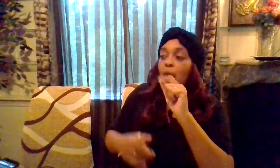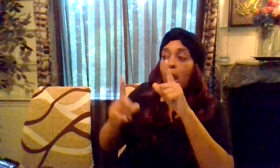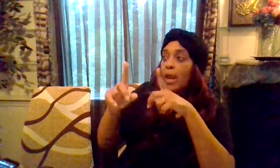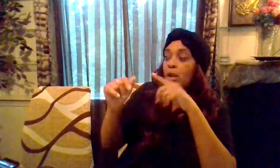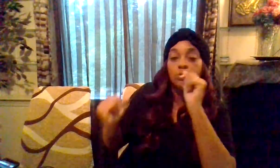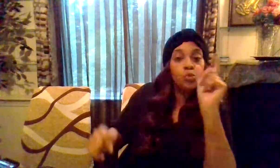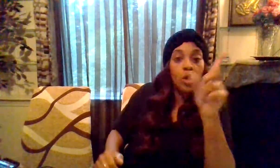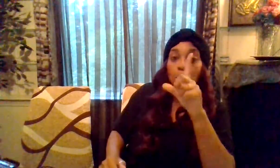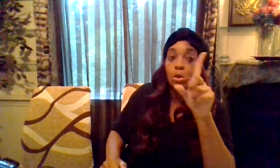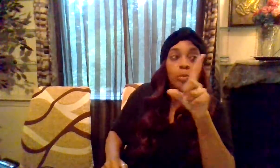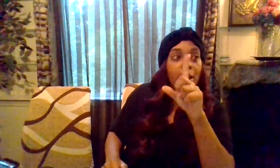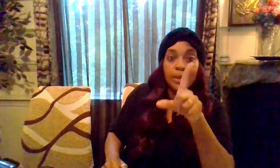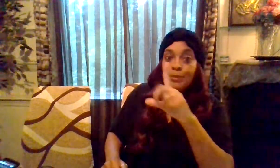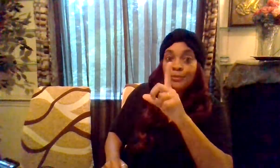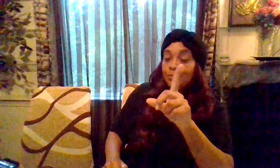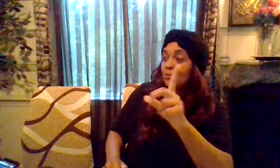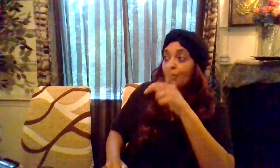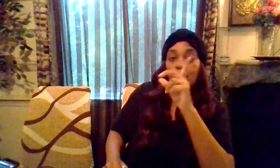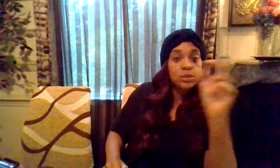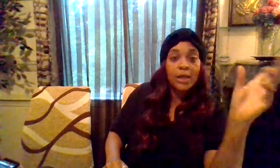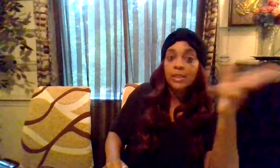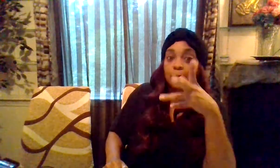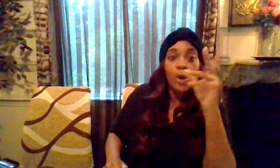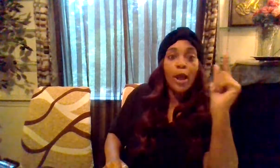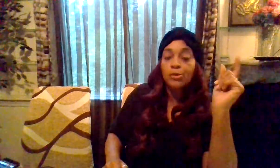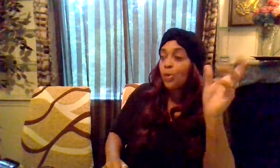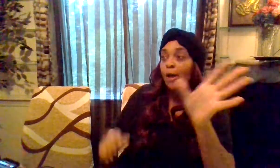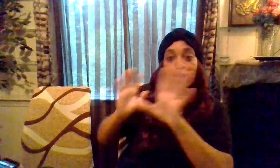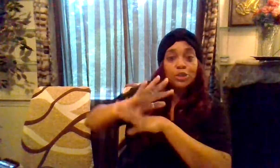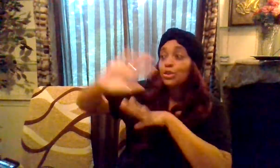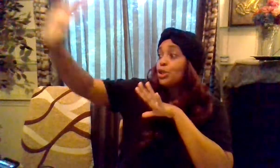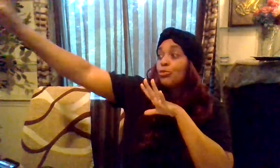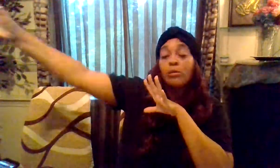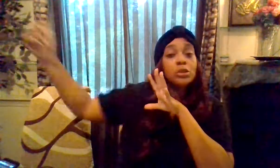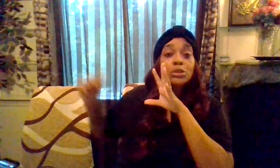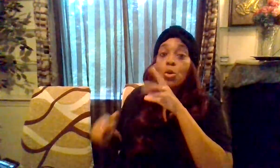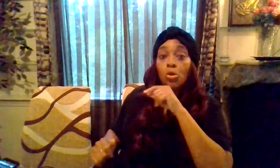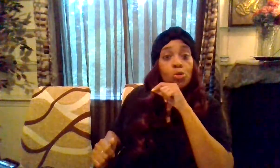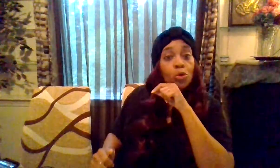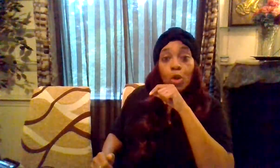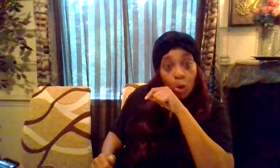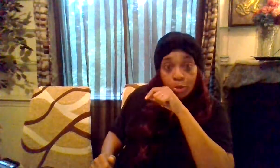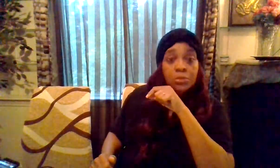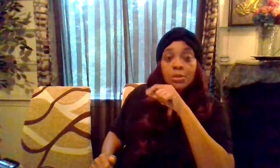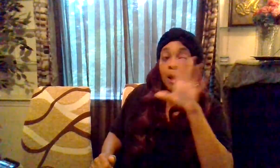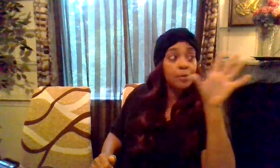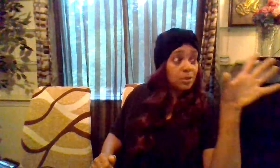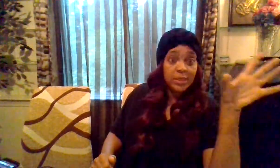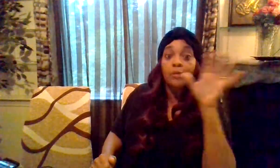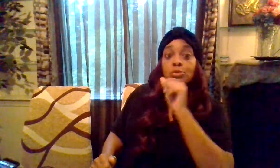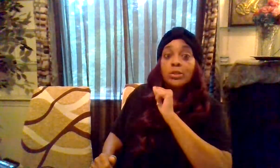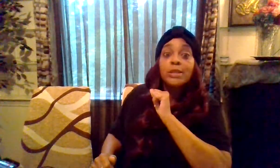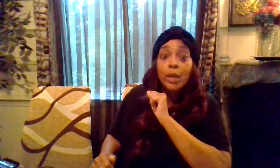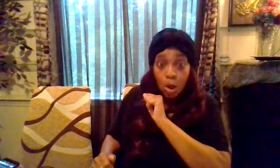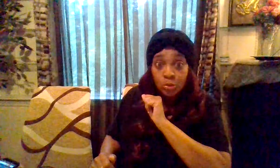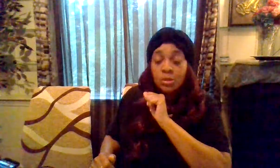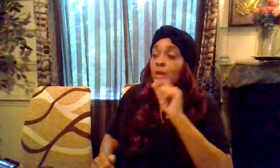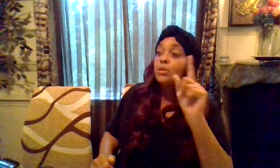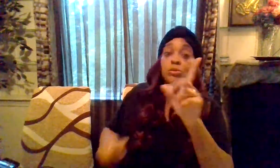and there was one little betty it's like desperate housewife like she can tell you everything that's going on on the corner i'm in the south so just say corner you